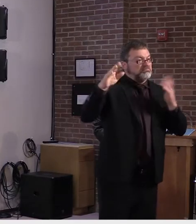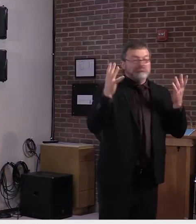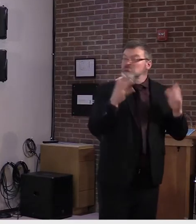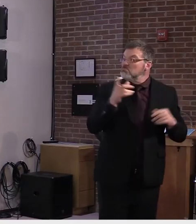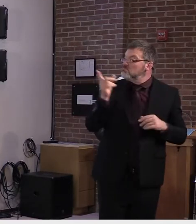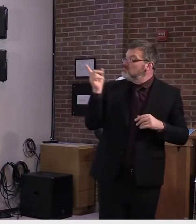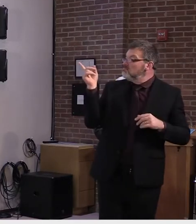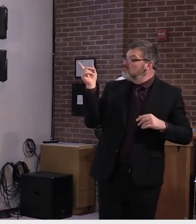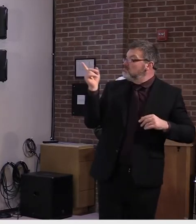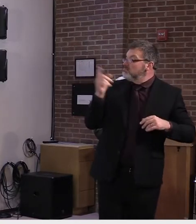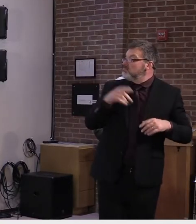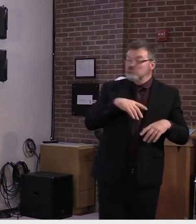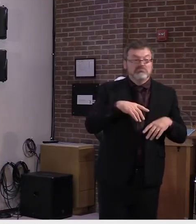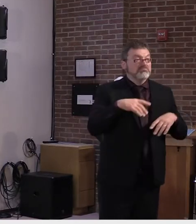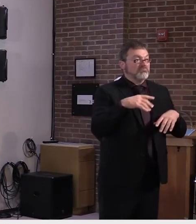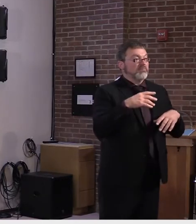17.